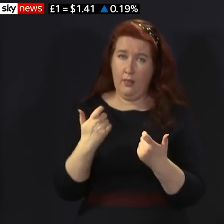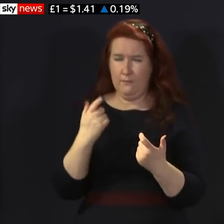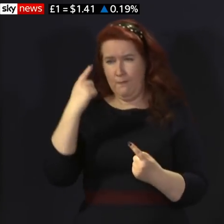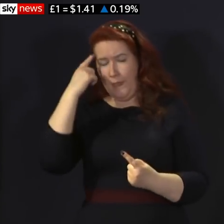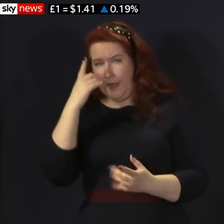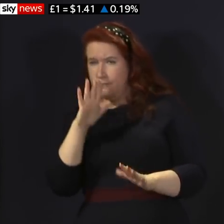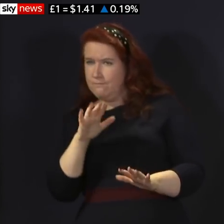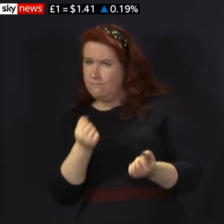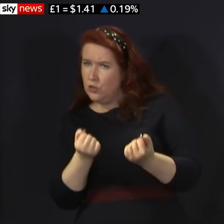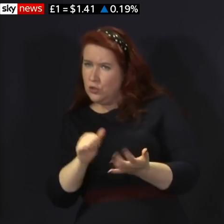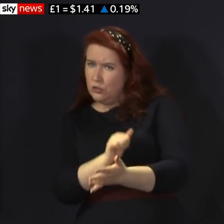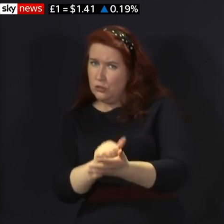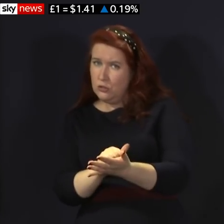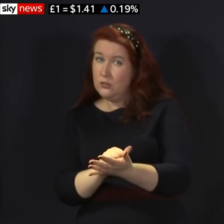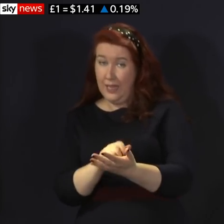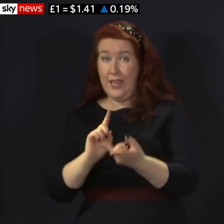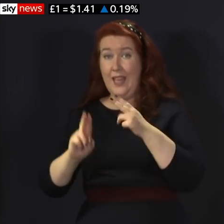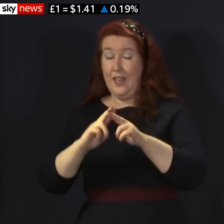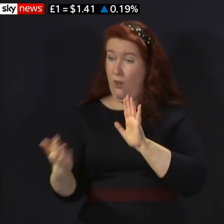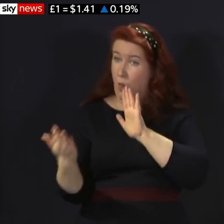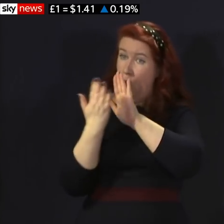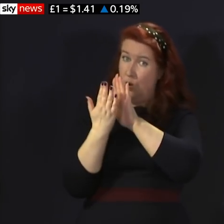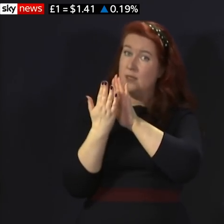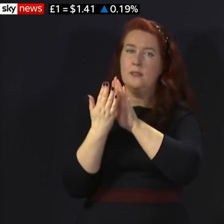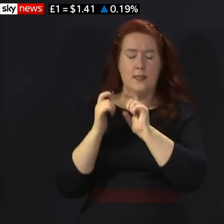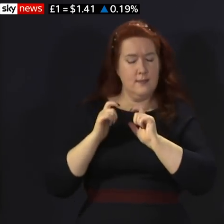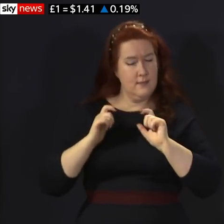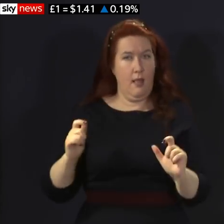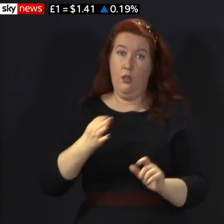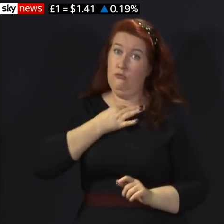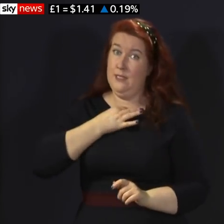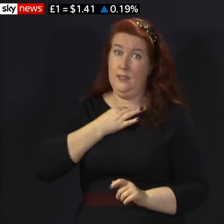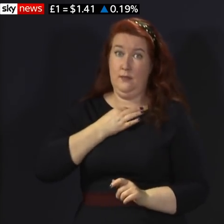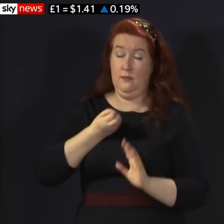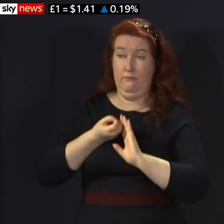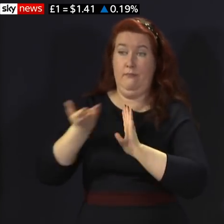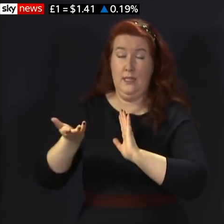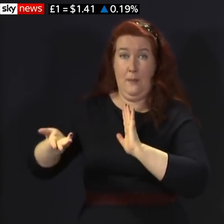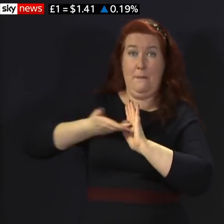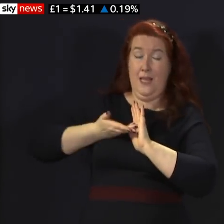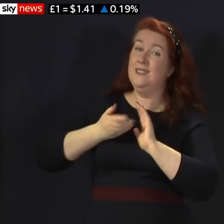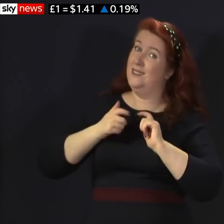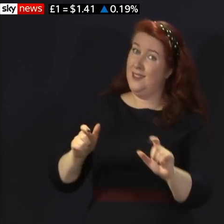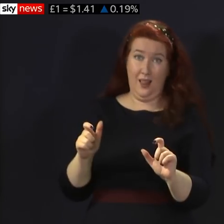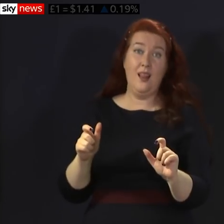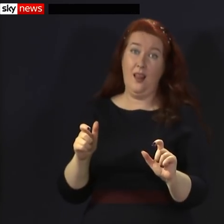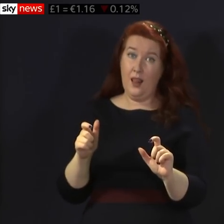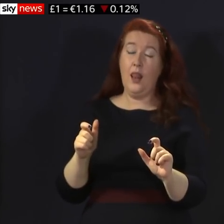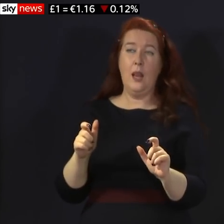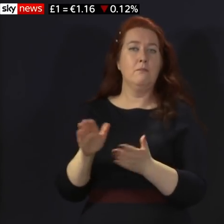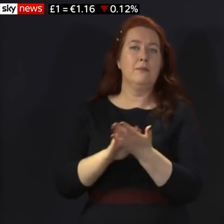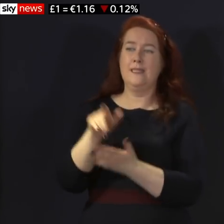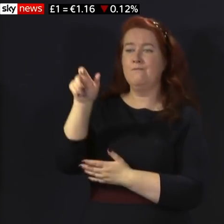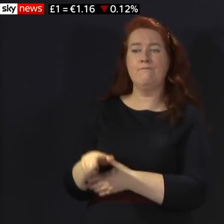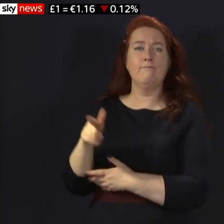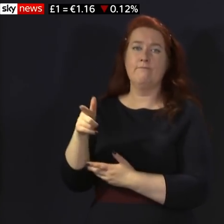Close physical contact does still carry risk. I've got to be very clear with you about that. So if you have loved ones who are vulnerable for